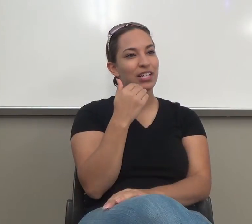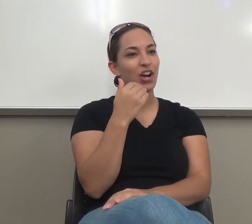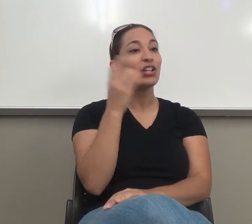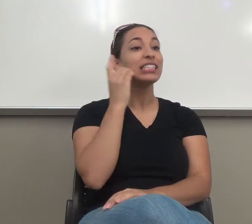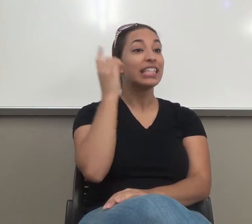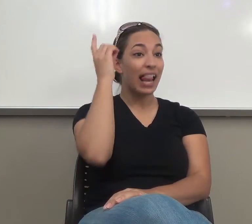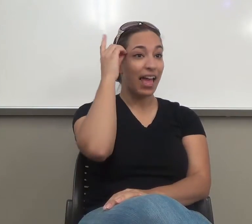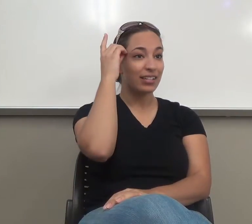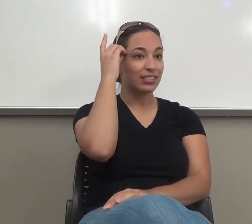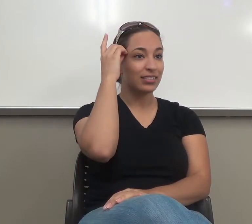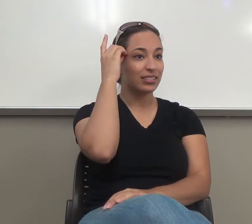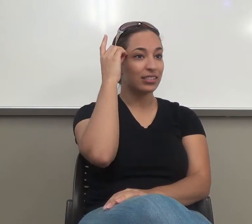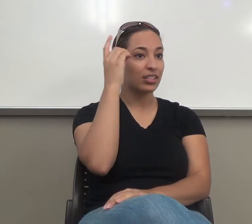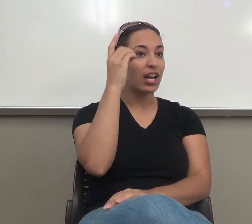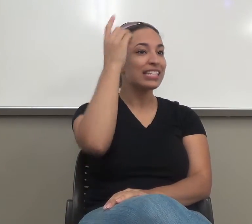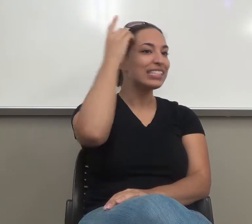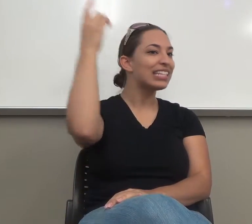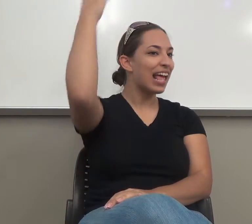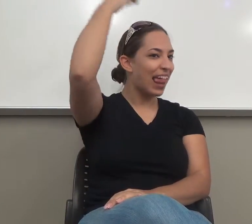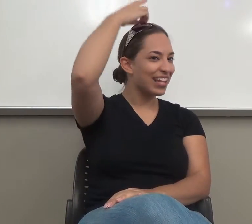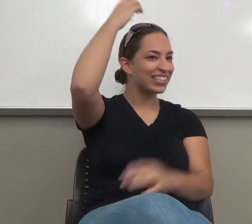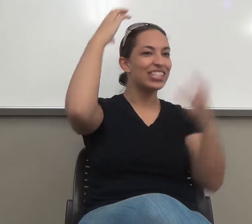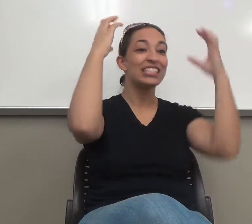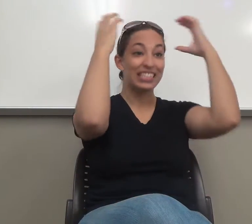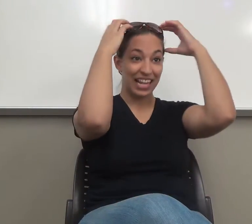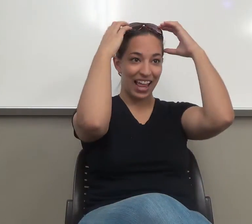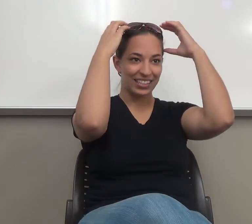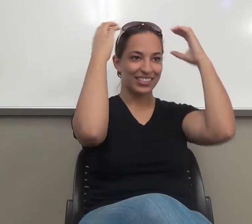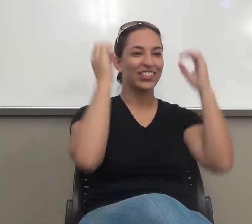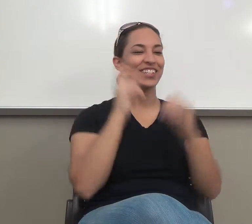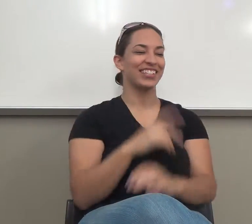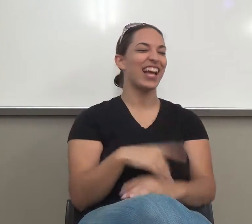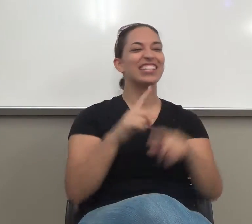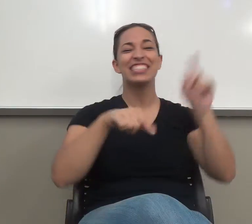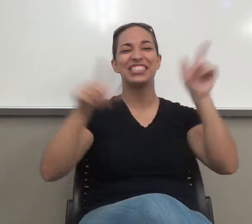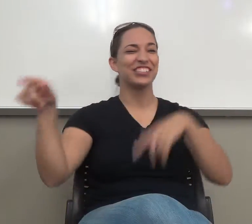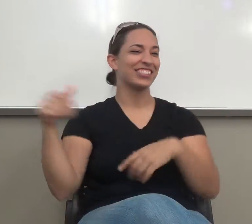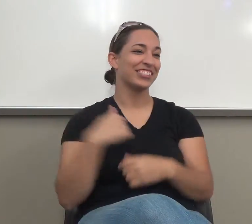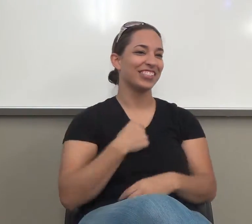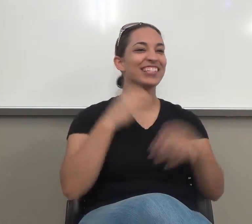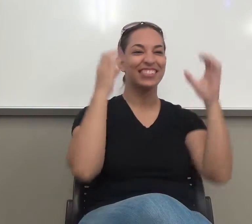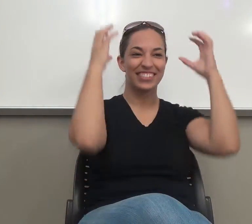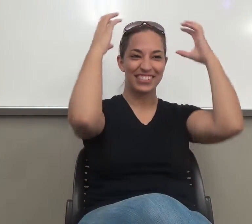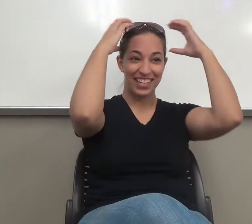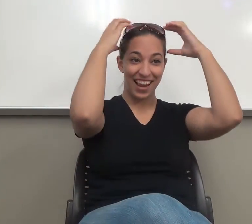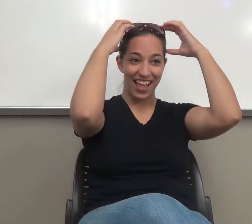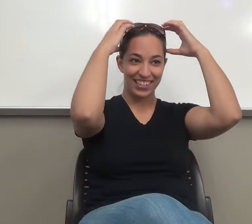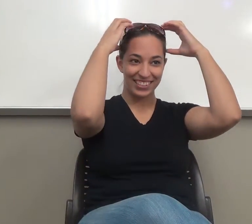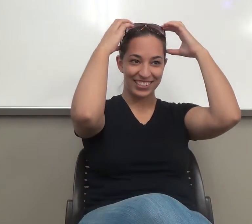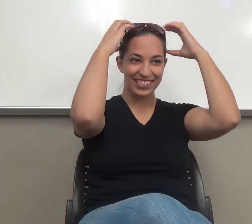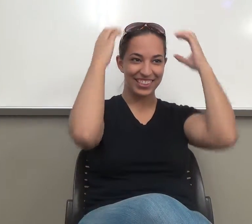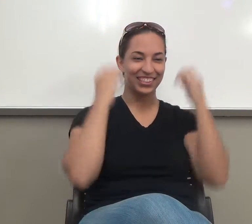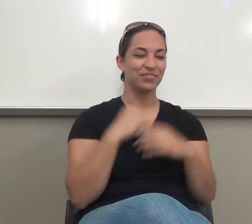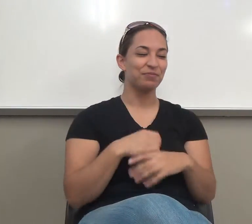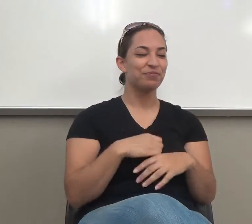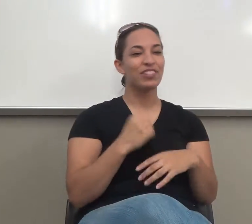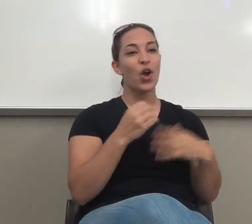part of the decision that you have to make. Okay? Um, be sure your paragraph